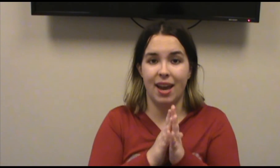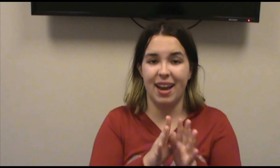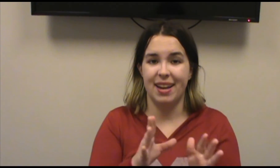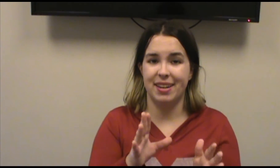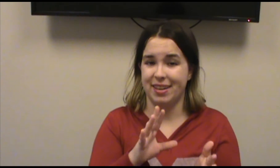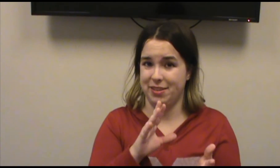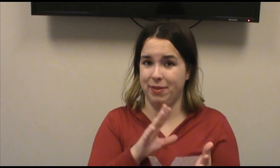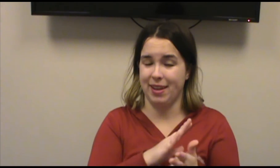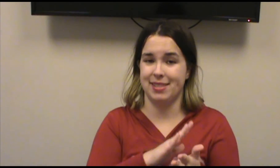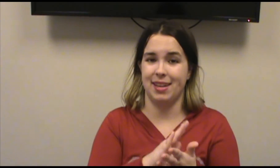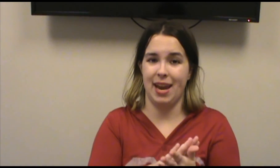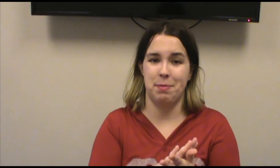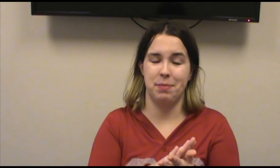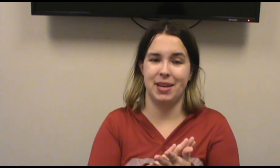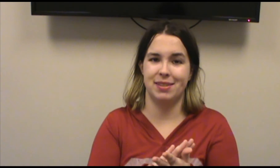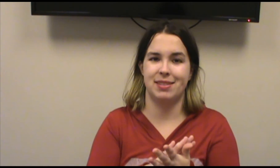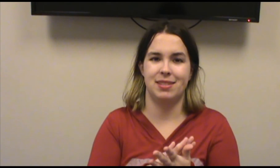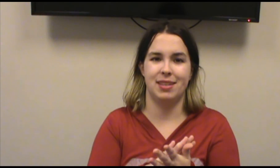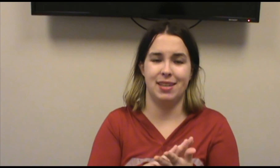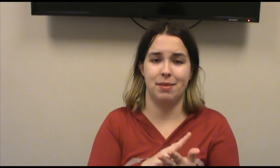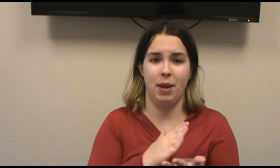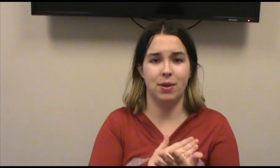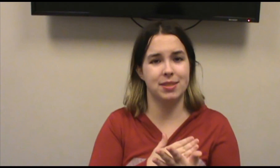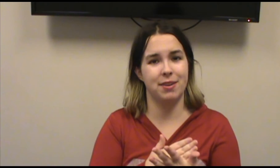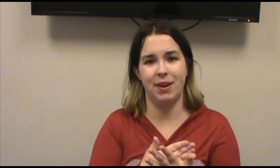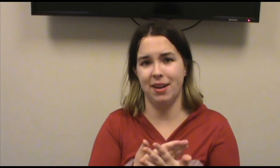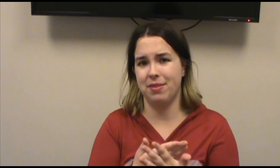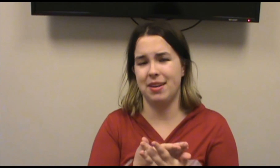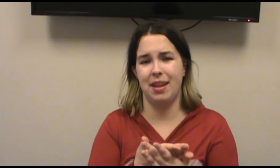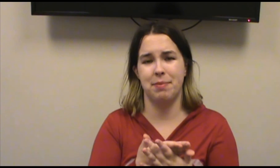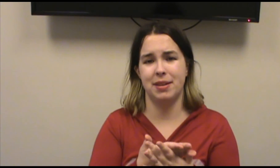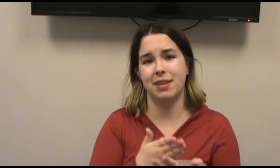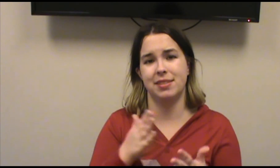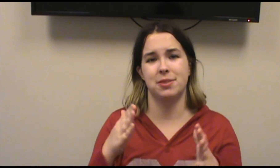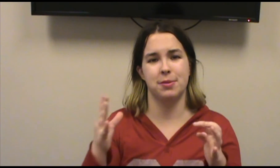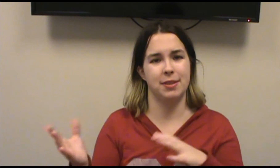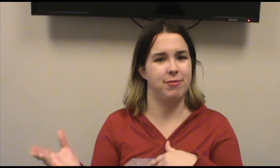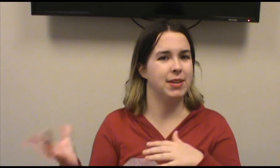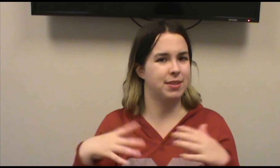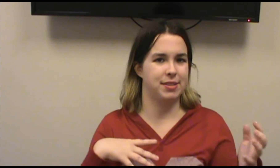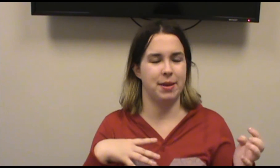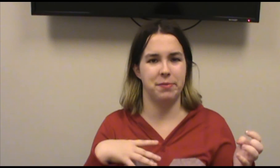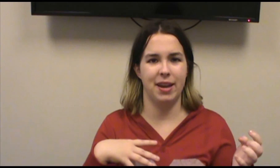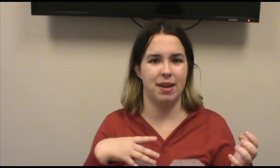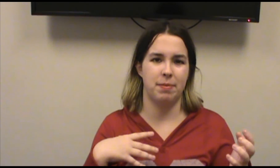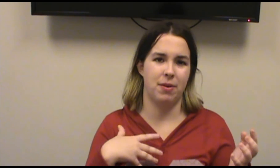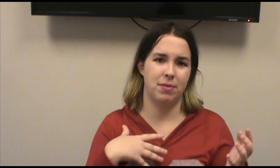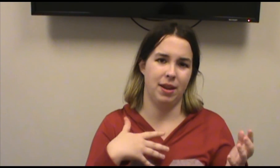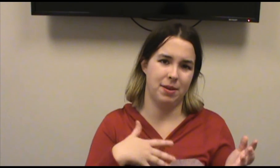And I just feel like it's going to happen because Penguin's going to find out that Nygma doesn't truly feel the same way about him.